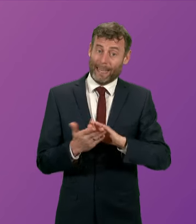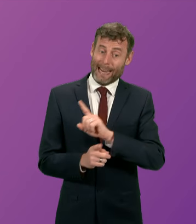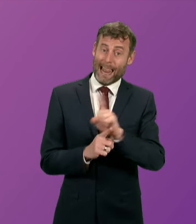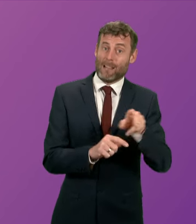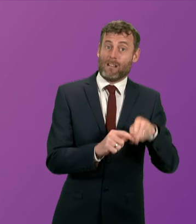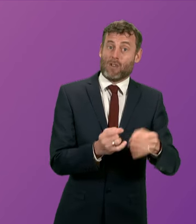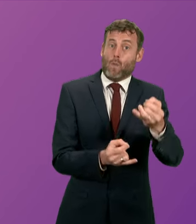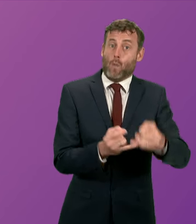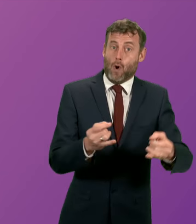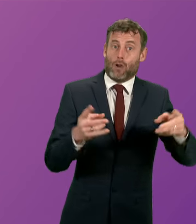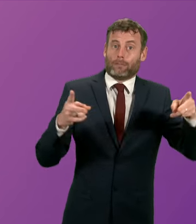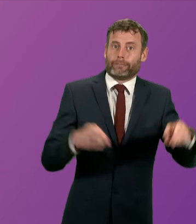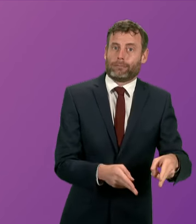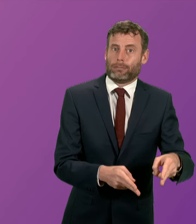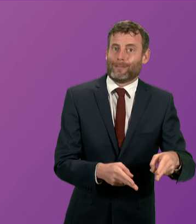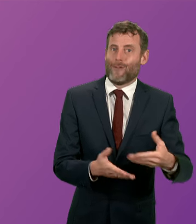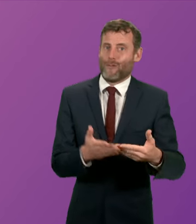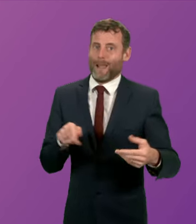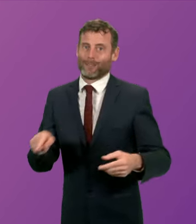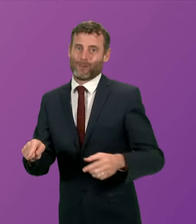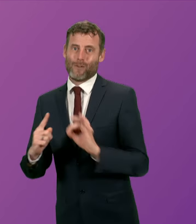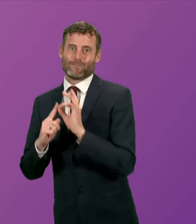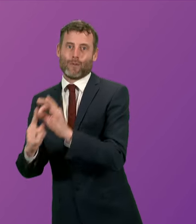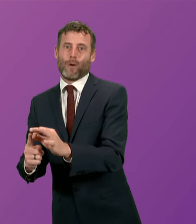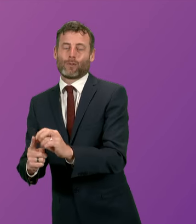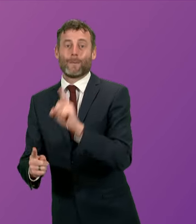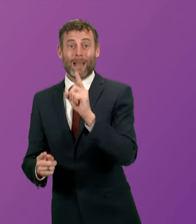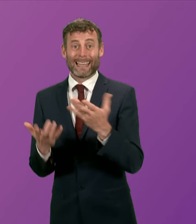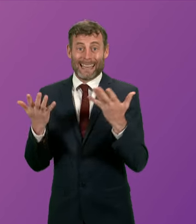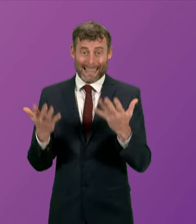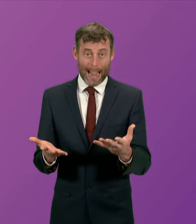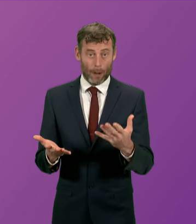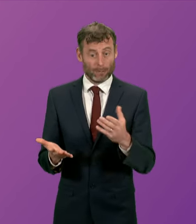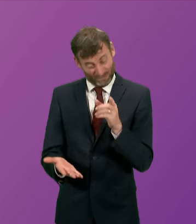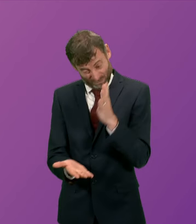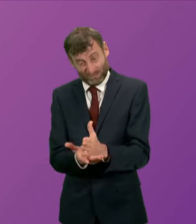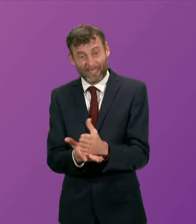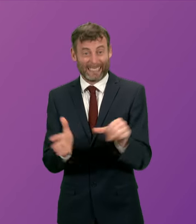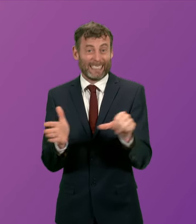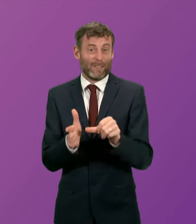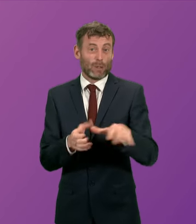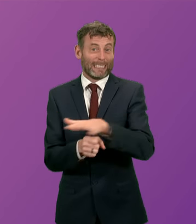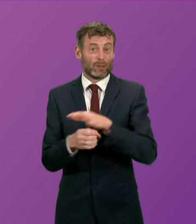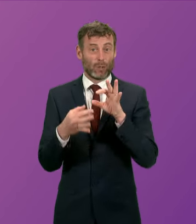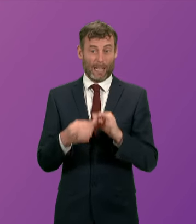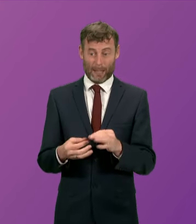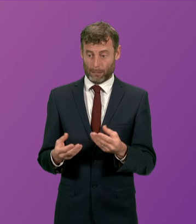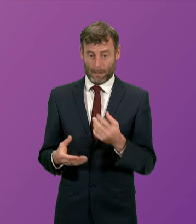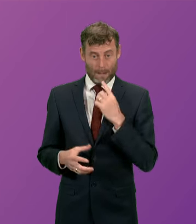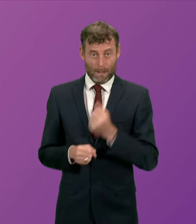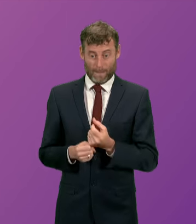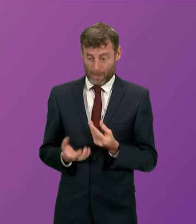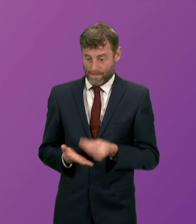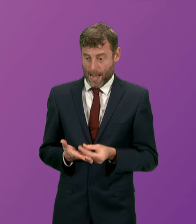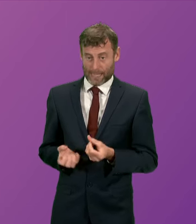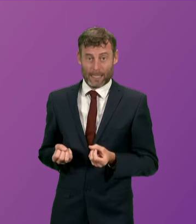but this is where we get to the hard realities of the public finances Pam Duncan